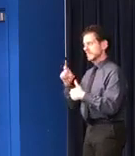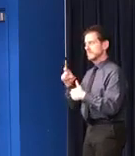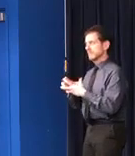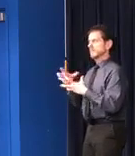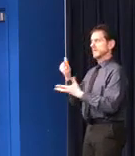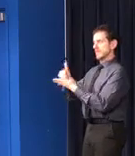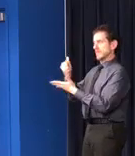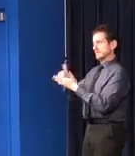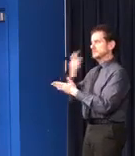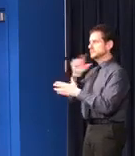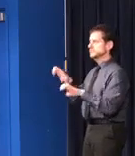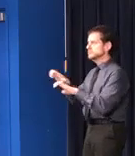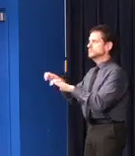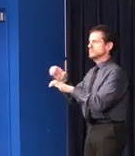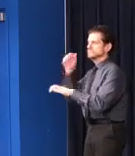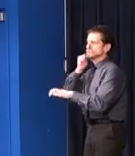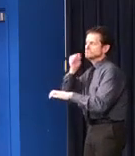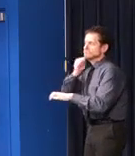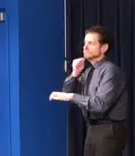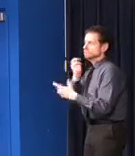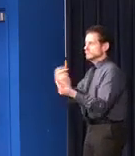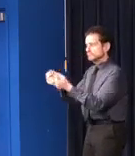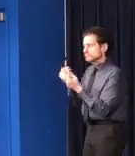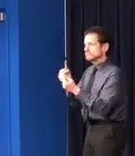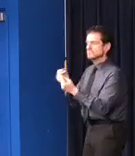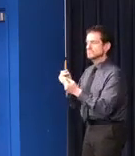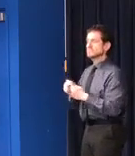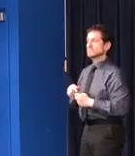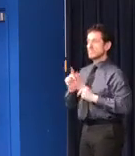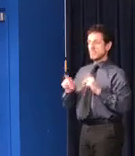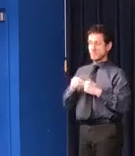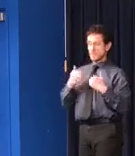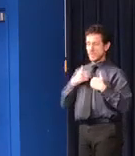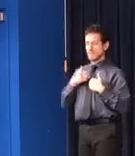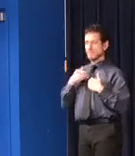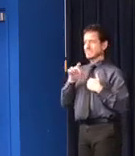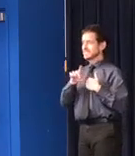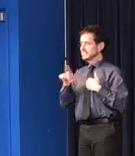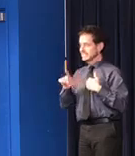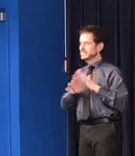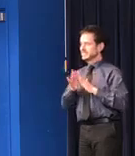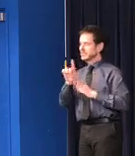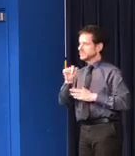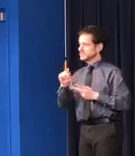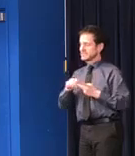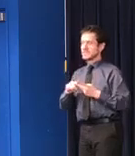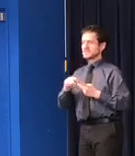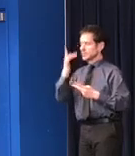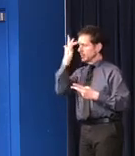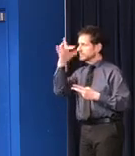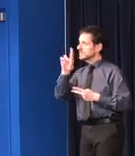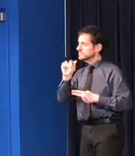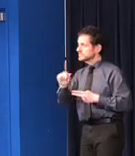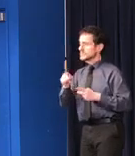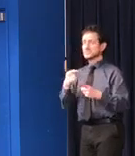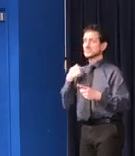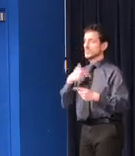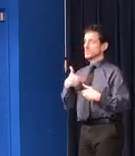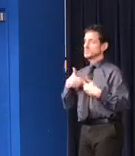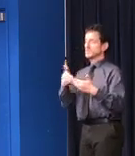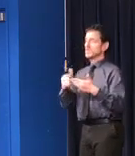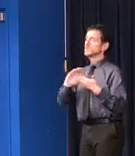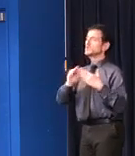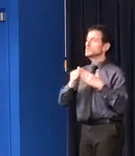living. For people with intellectual and developmental disabilities, DHS continues to make home, community-based, and other